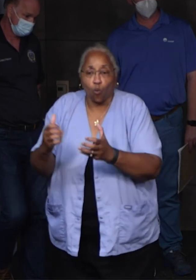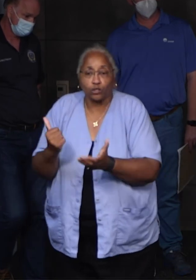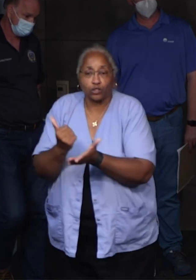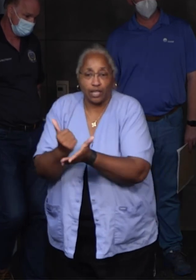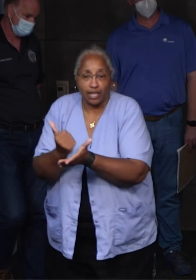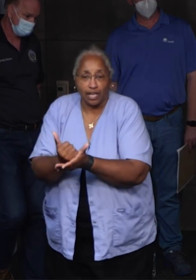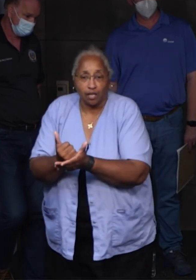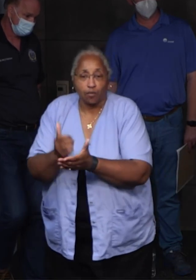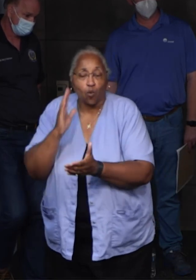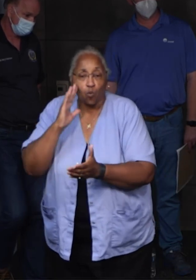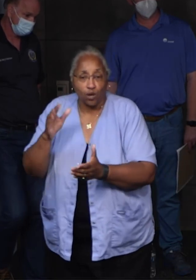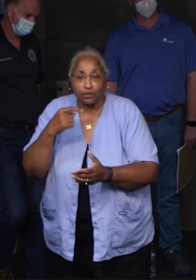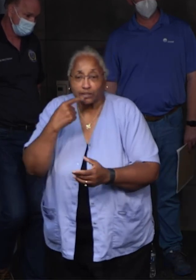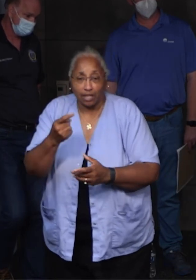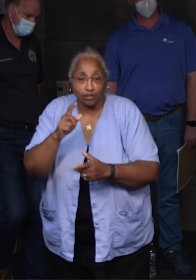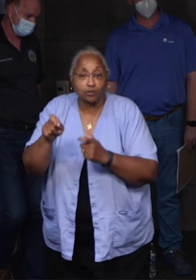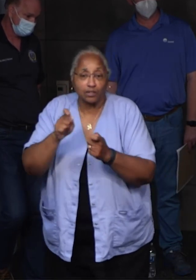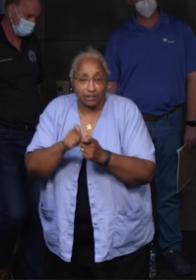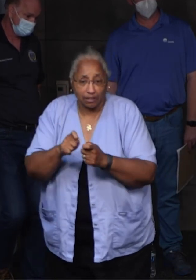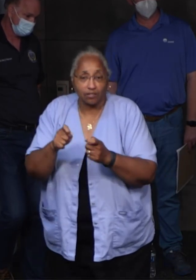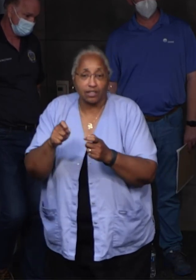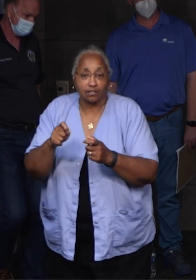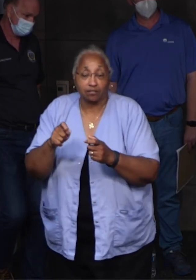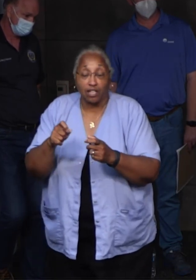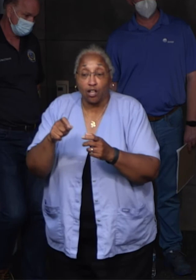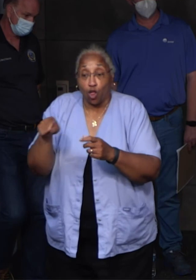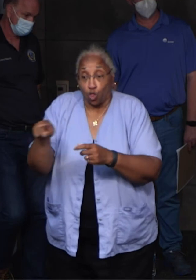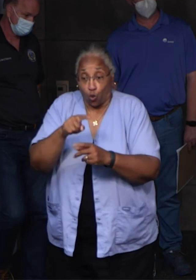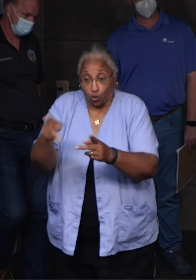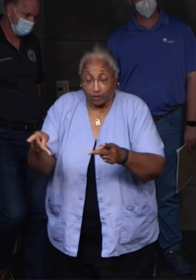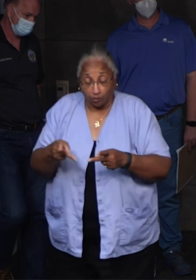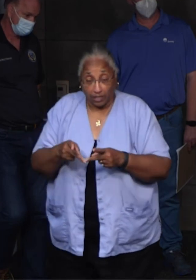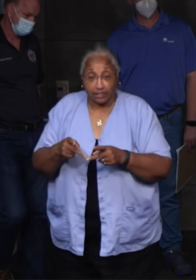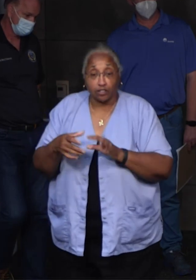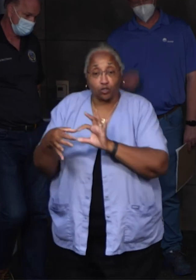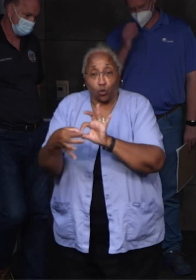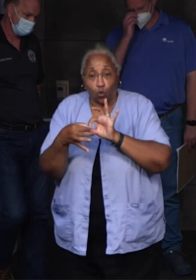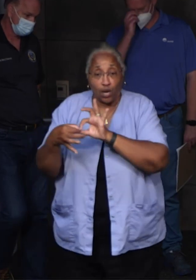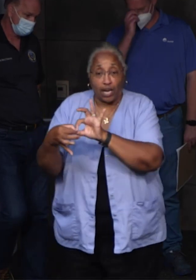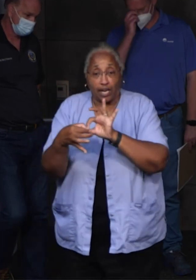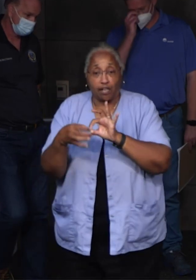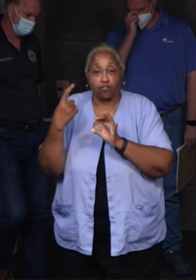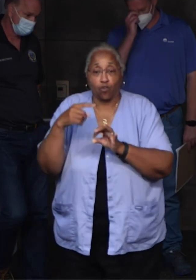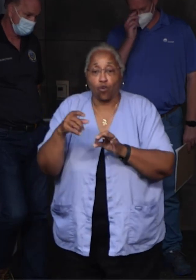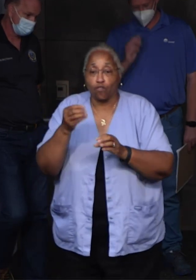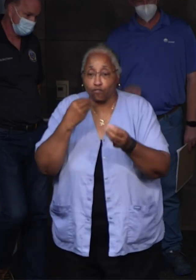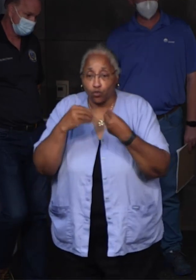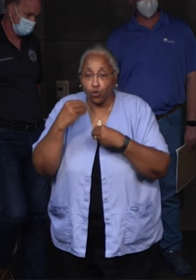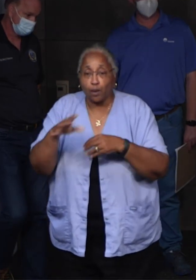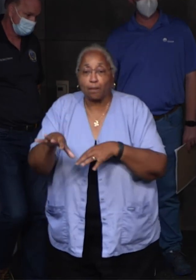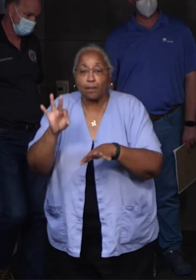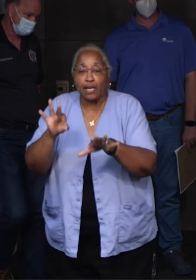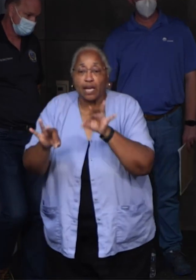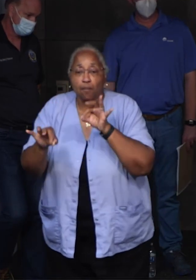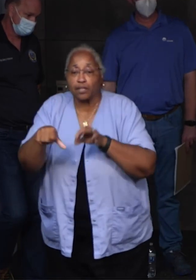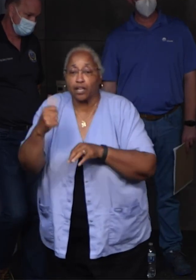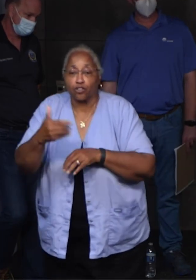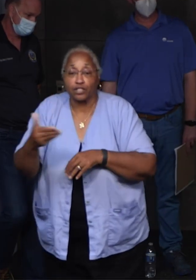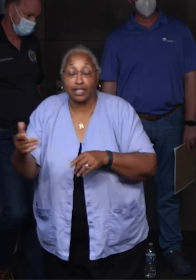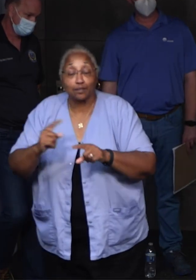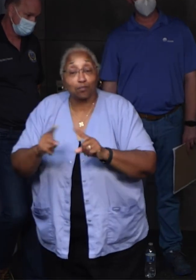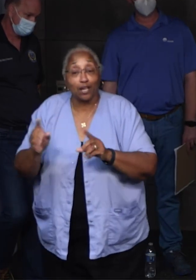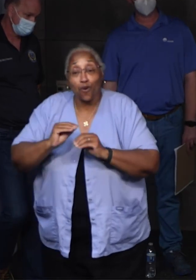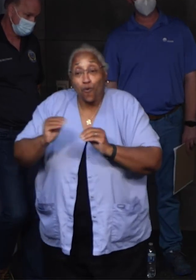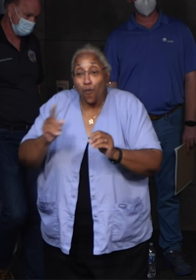those donation sites will be able to be coordinated for food pickups and other resources. But there is no